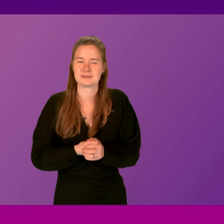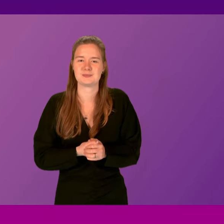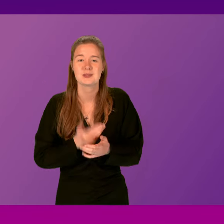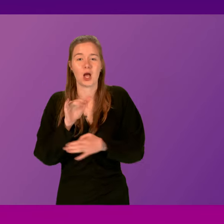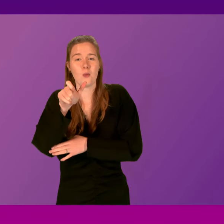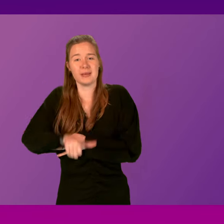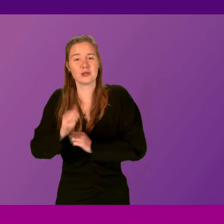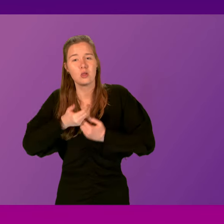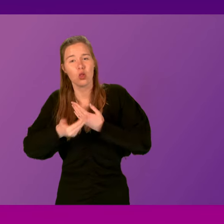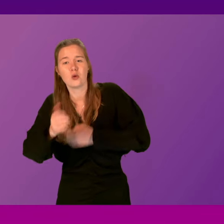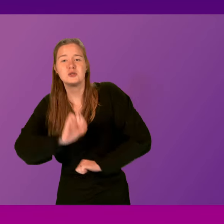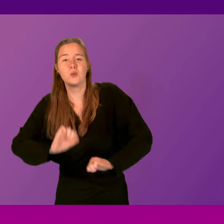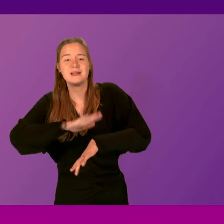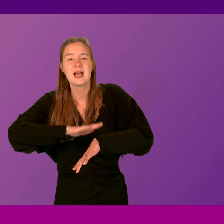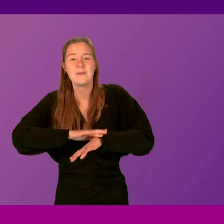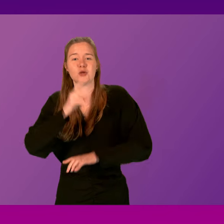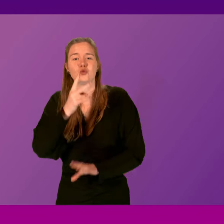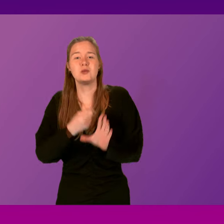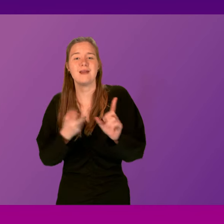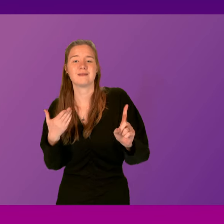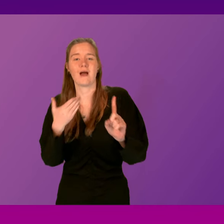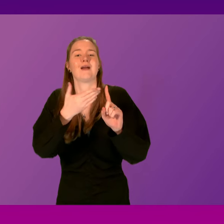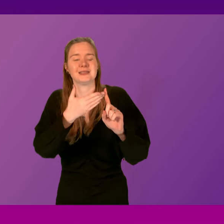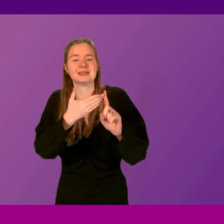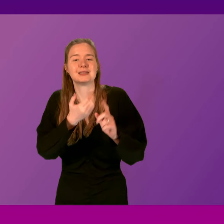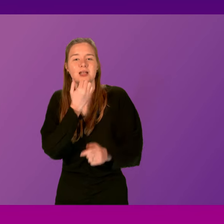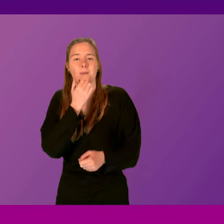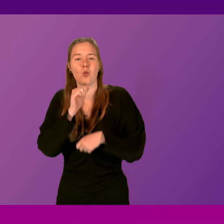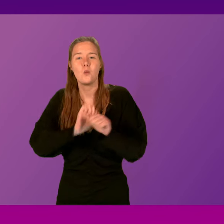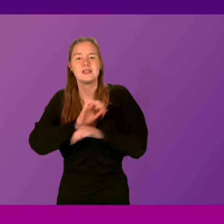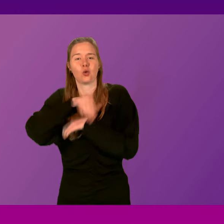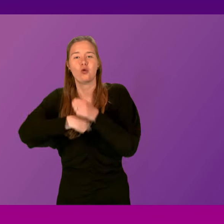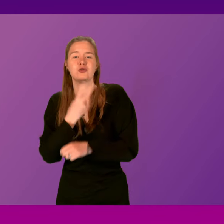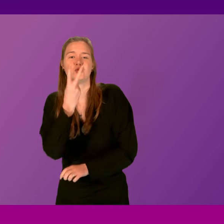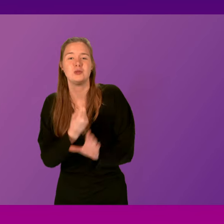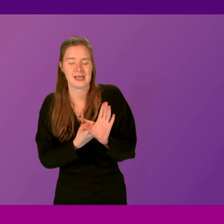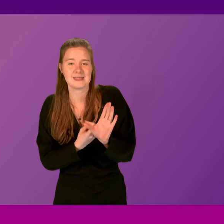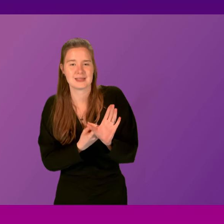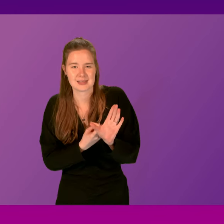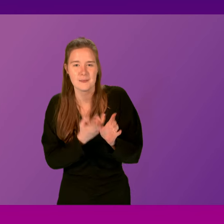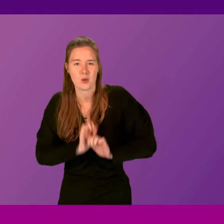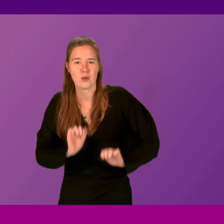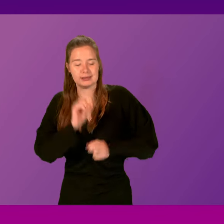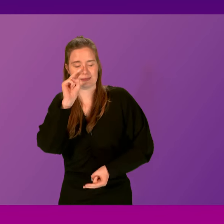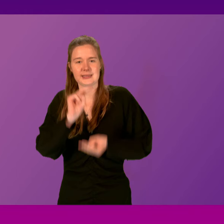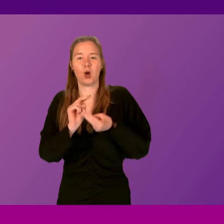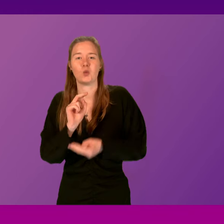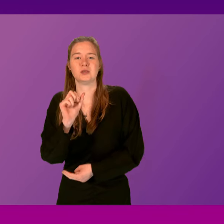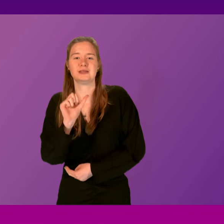outpatients, the longest waits, those two-year targets, the numbers waiting over two years for a new outpatient appointment is down